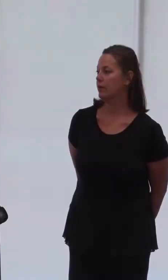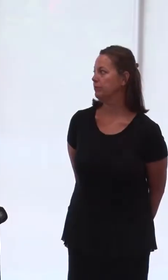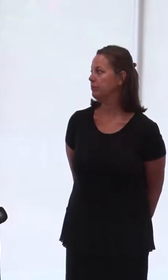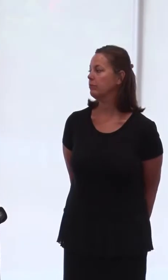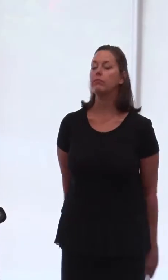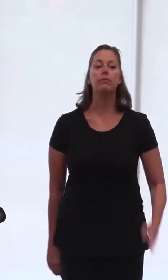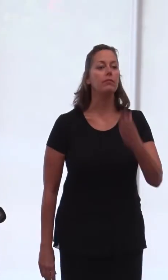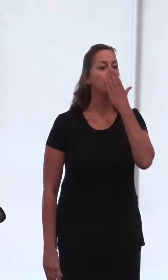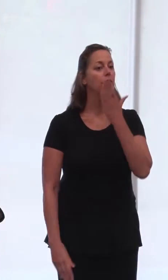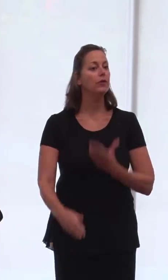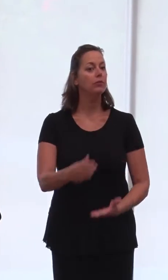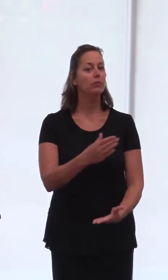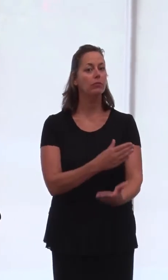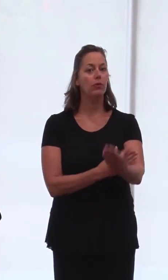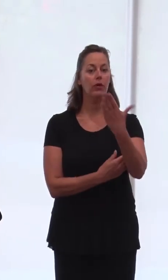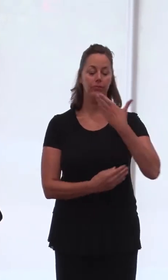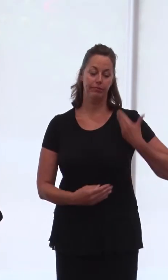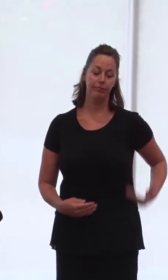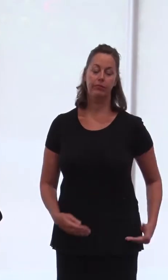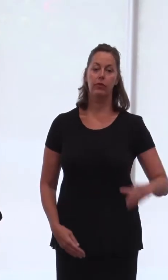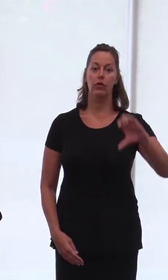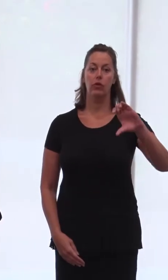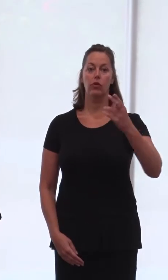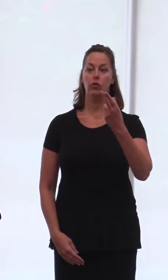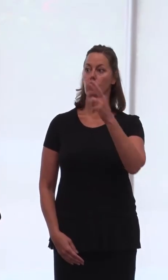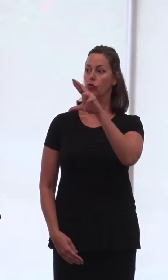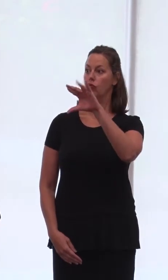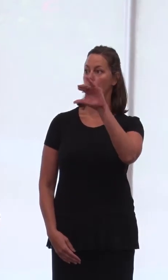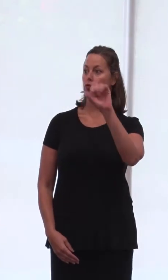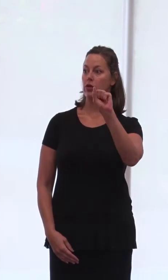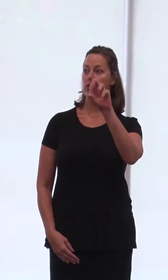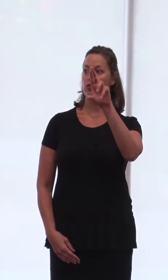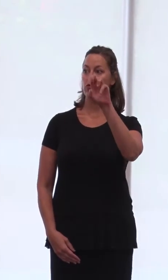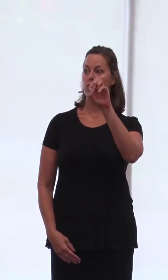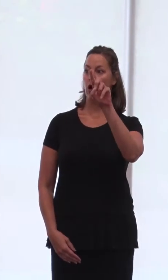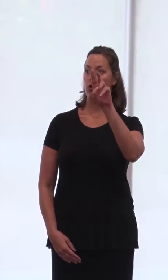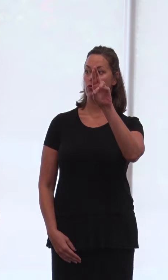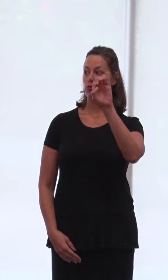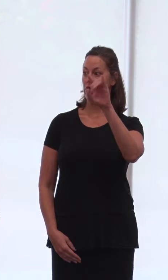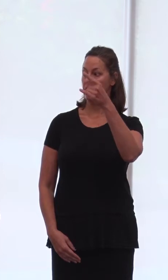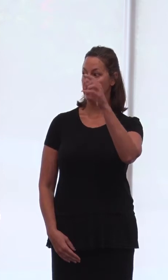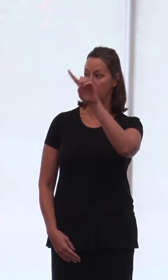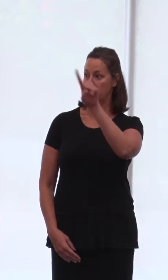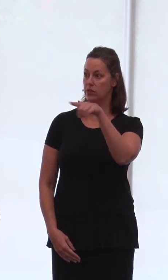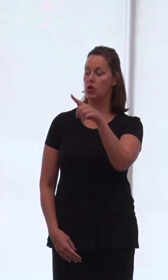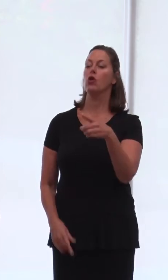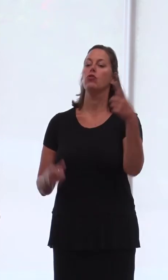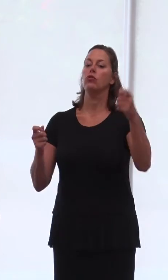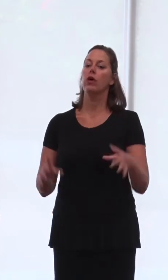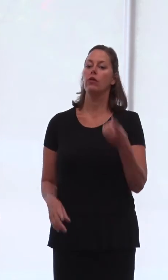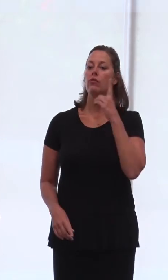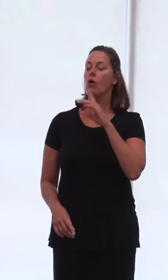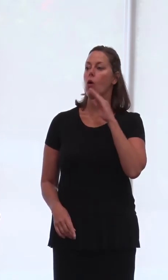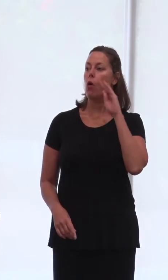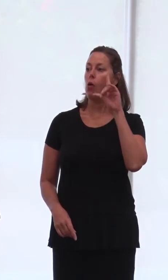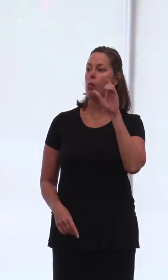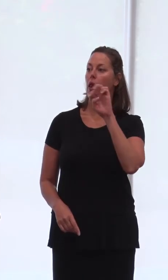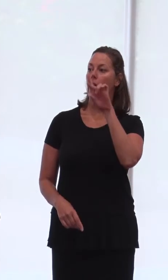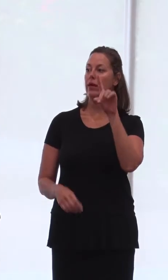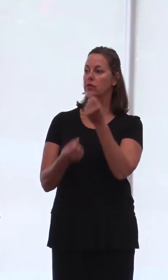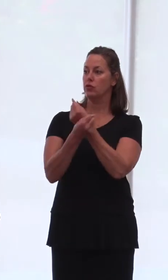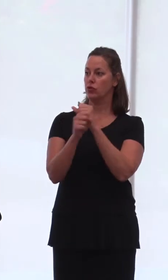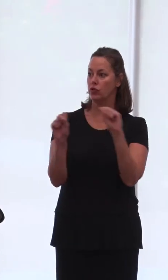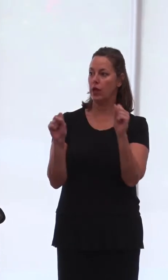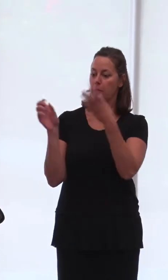Good morning. I am Chris Rodriguez, Director of the Office of Homeland Security and Preparedness. I'd like to thank Chief Technology Officer David